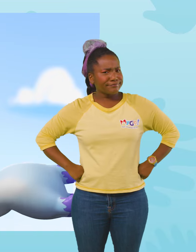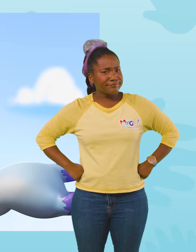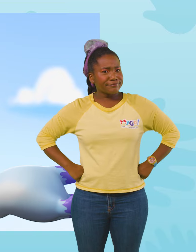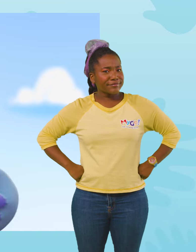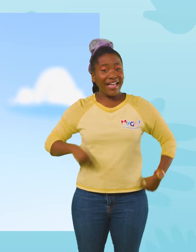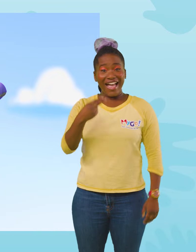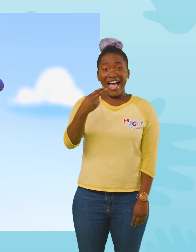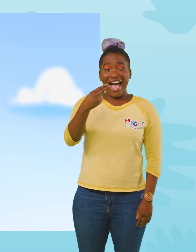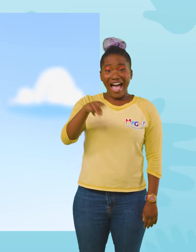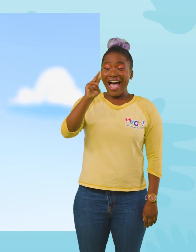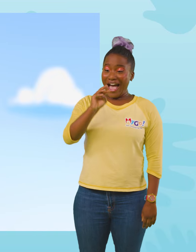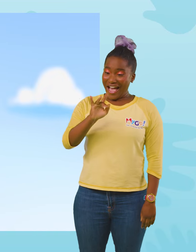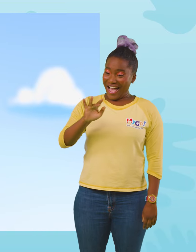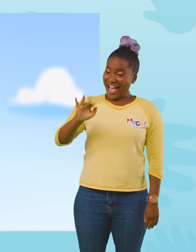It's... It's...